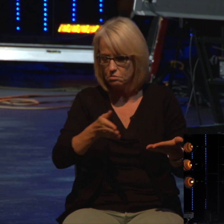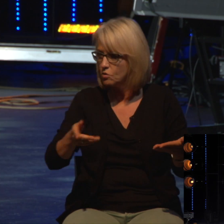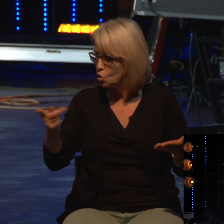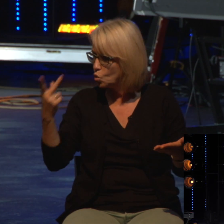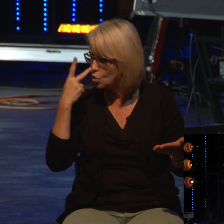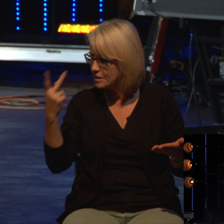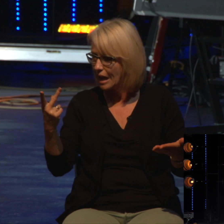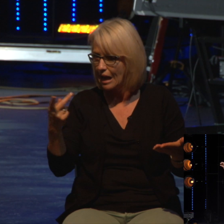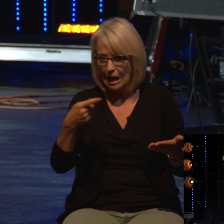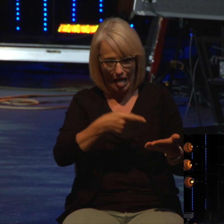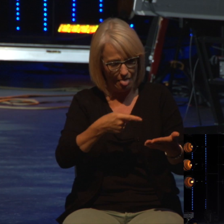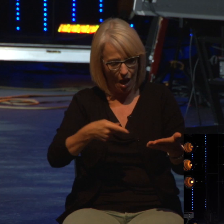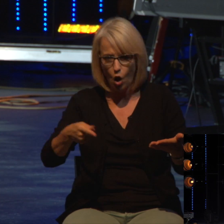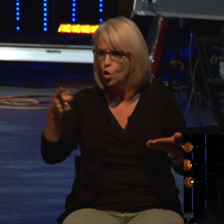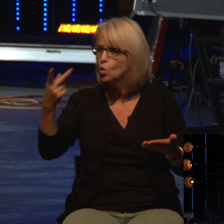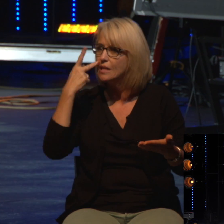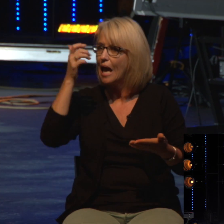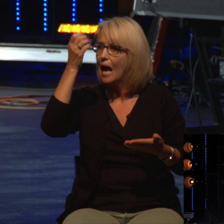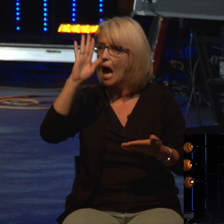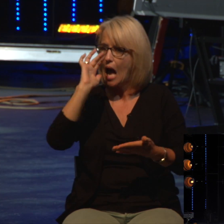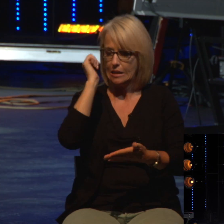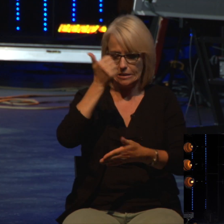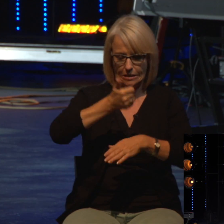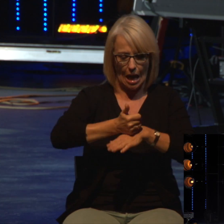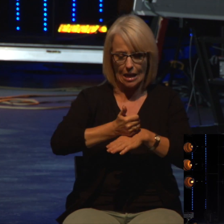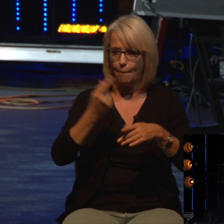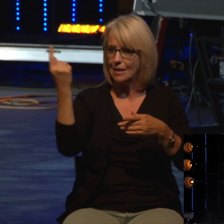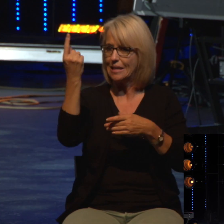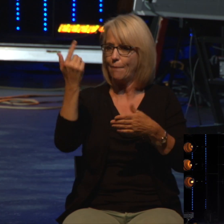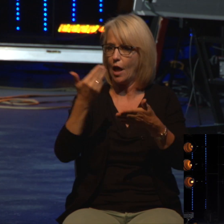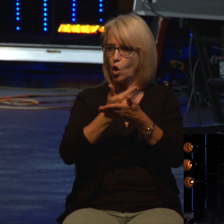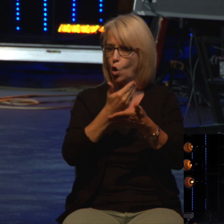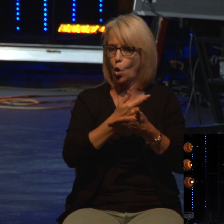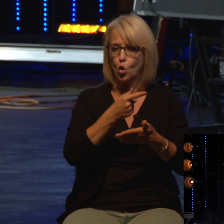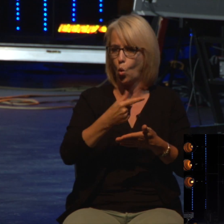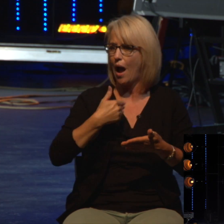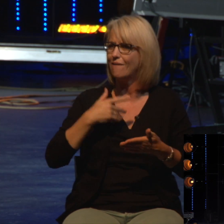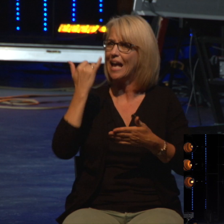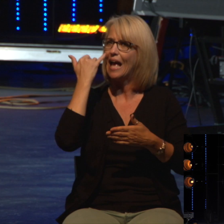time God institutes something, we find the judgment principle. I'll show you what I mean.